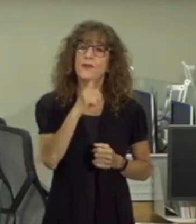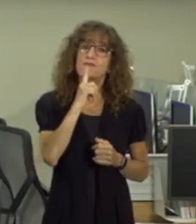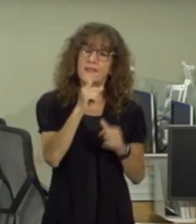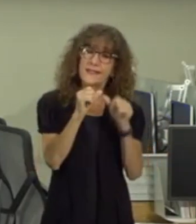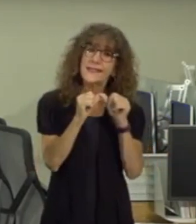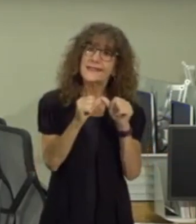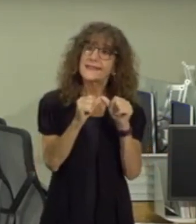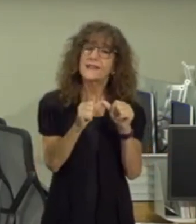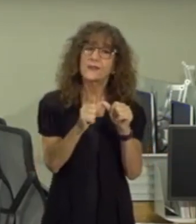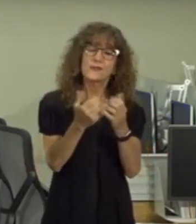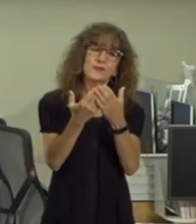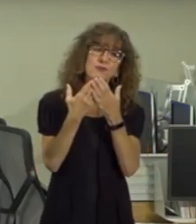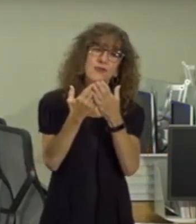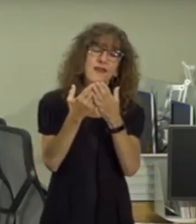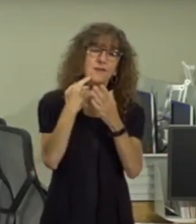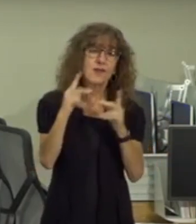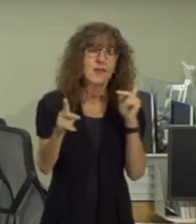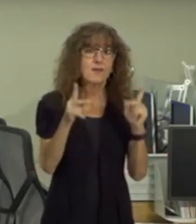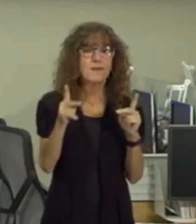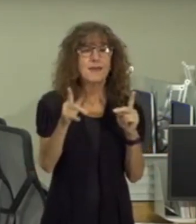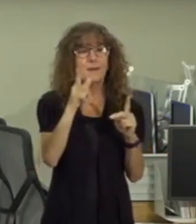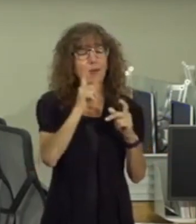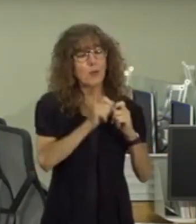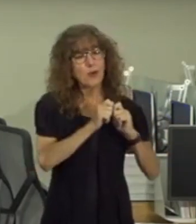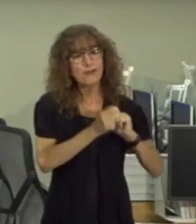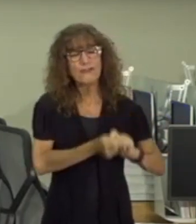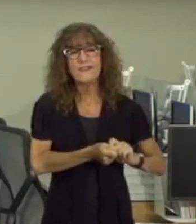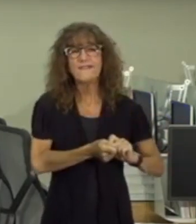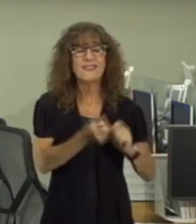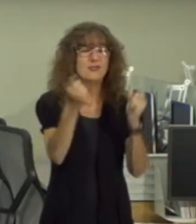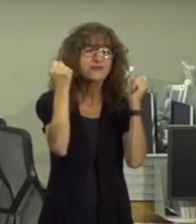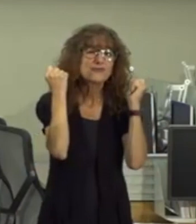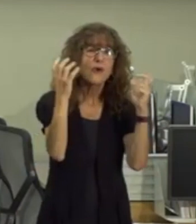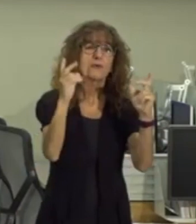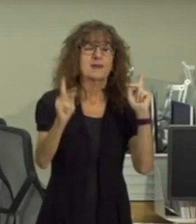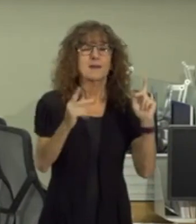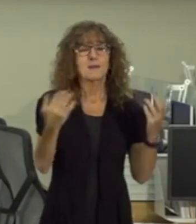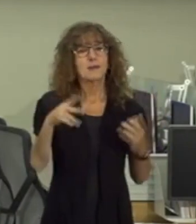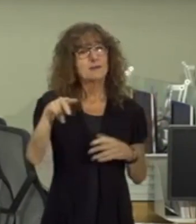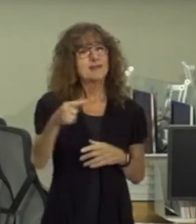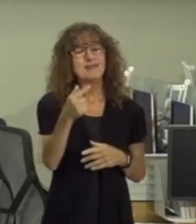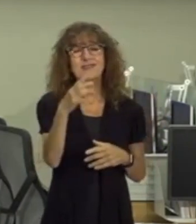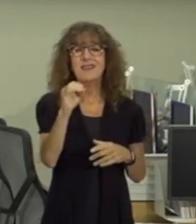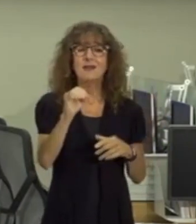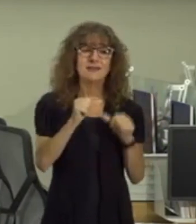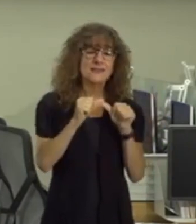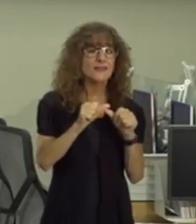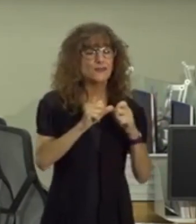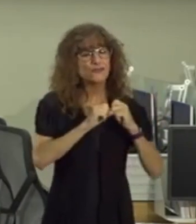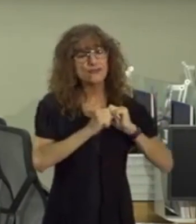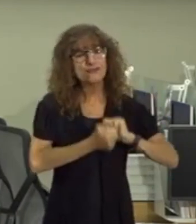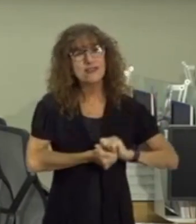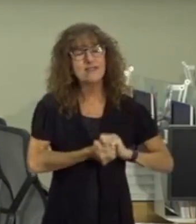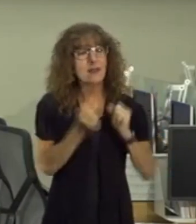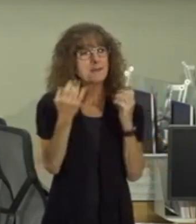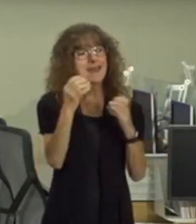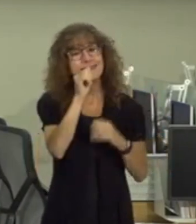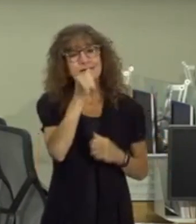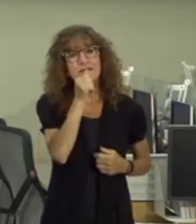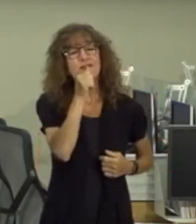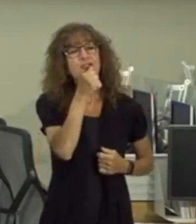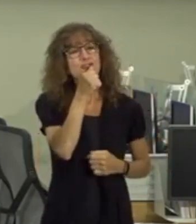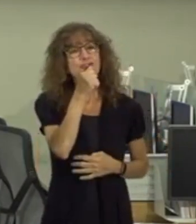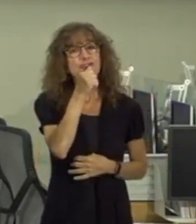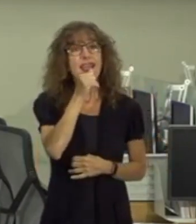continue to pray for those who are grieving there are so many in our county who continue to grieve there are many who have suffered